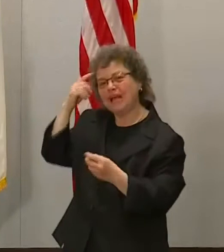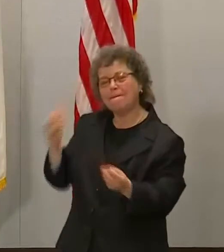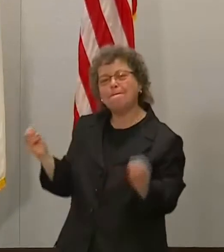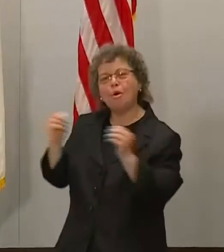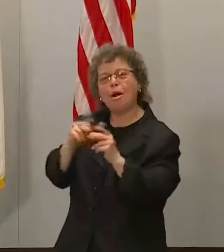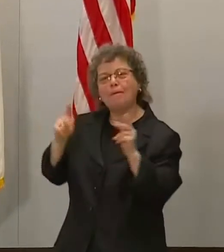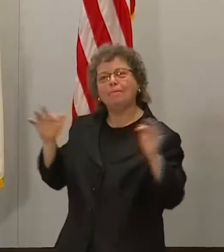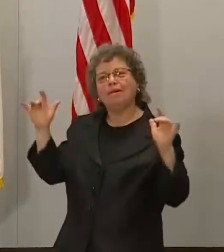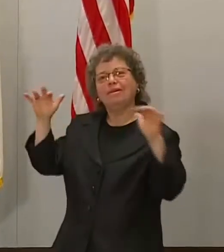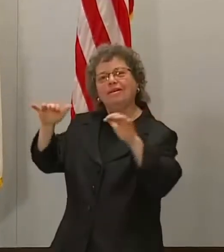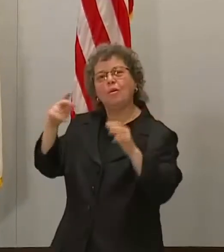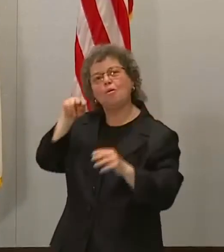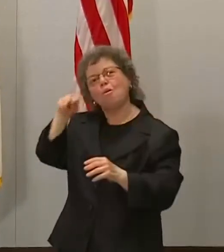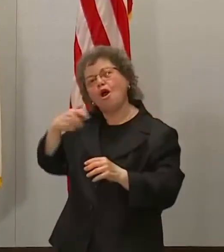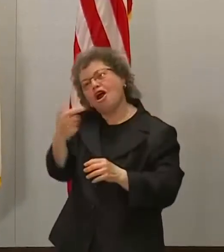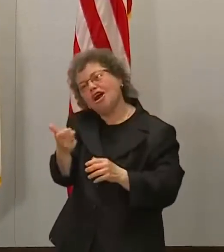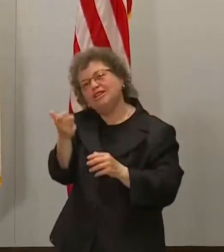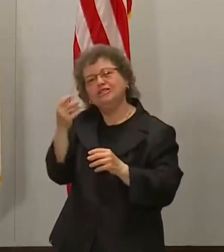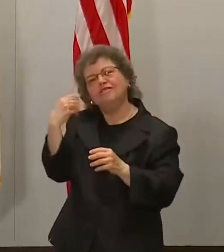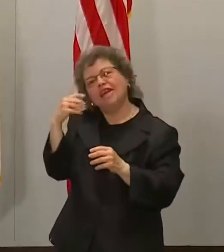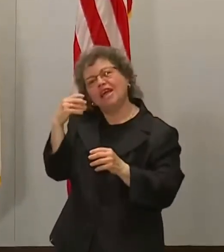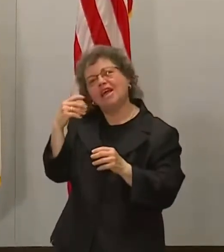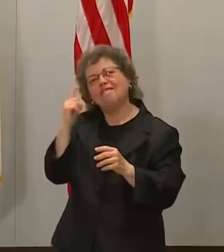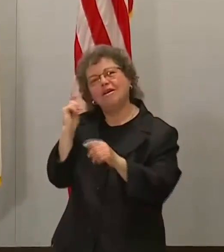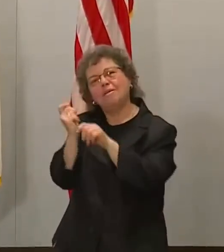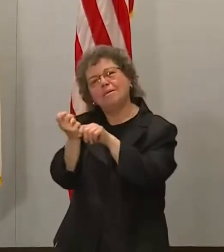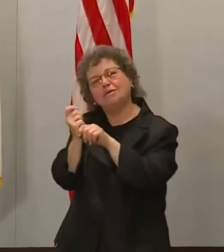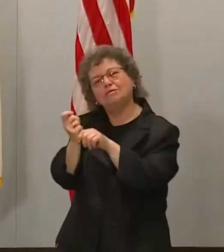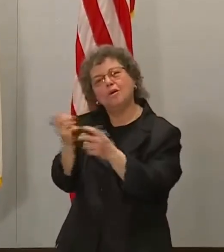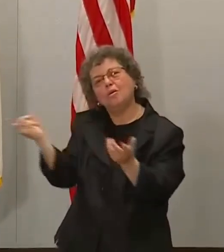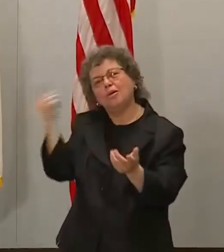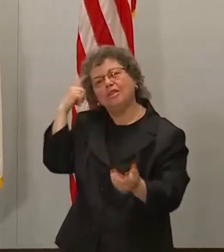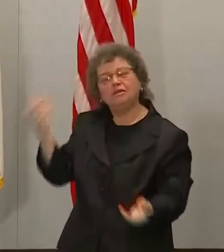an outside venue versus, say, the guard? It's a long season.